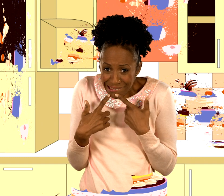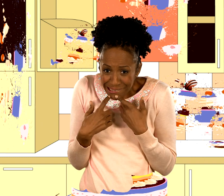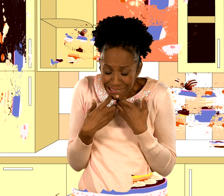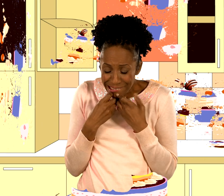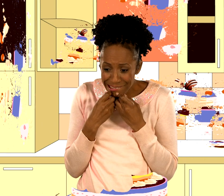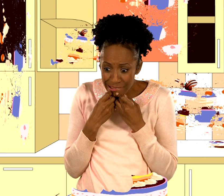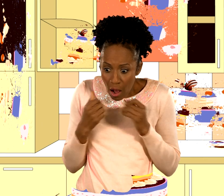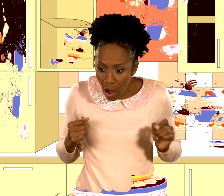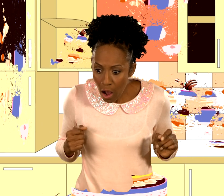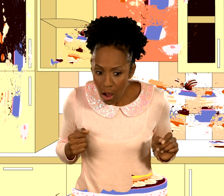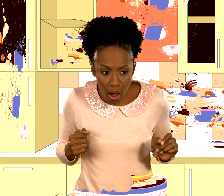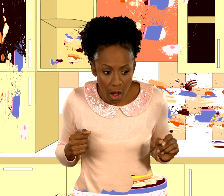And spraying the floor